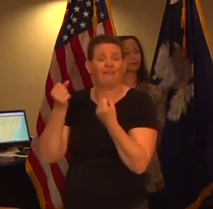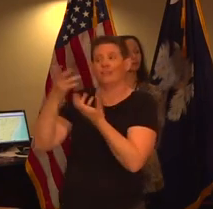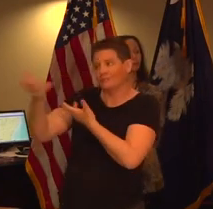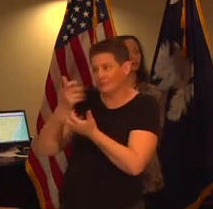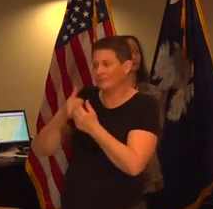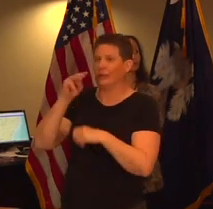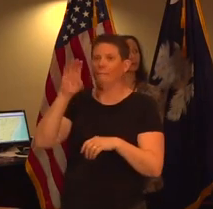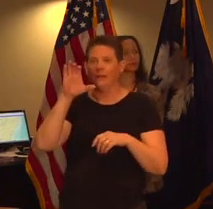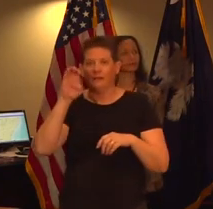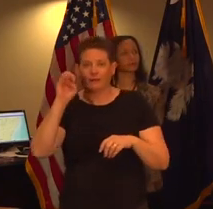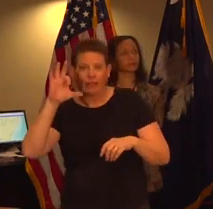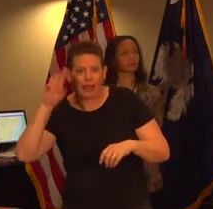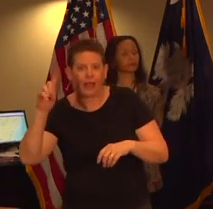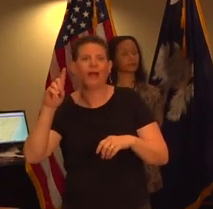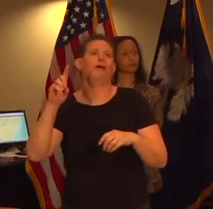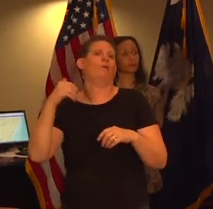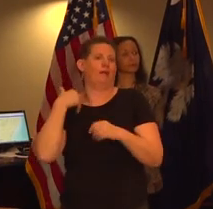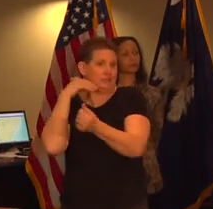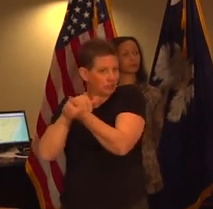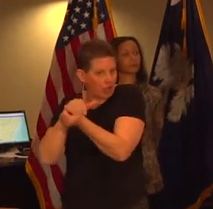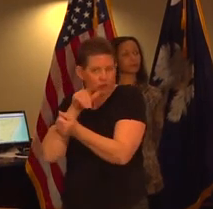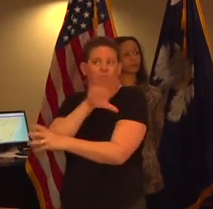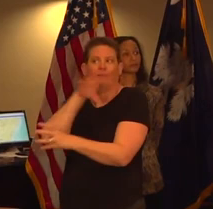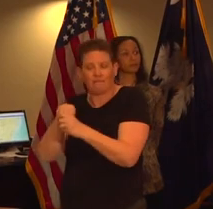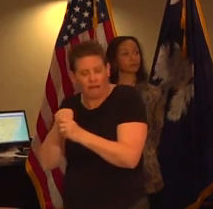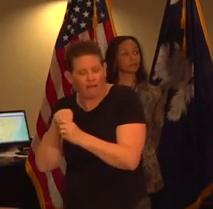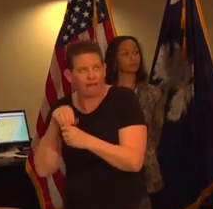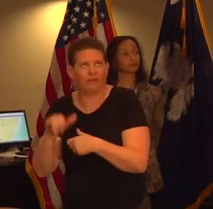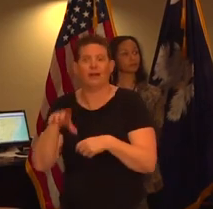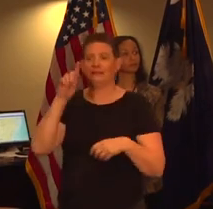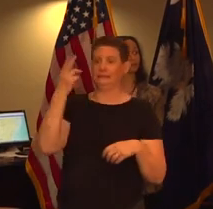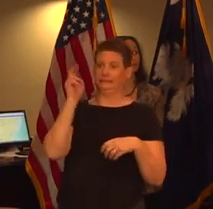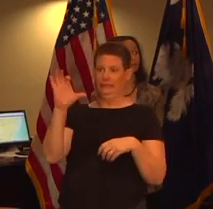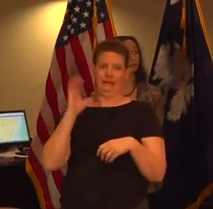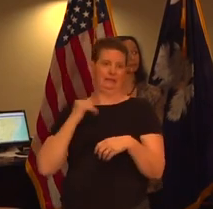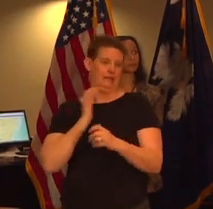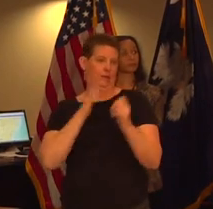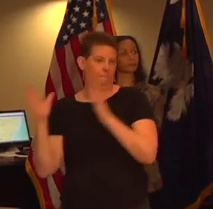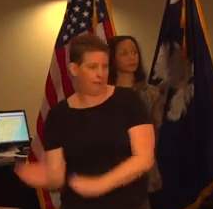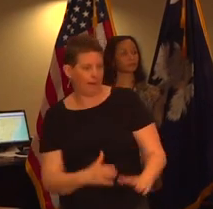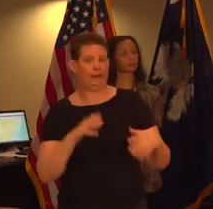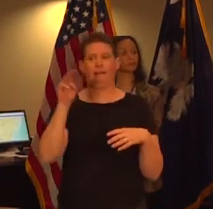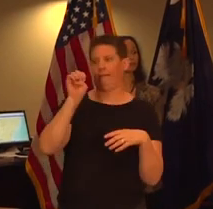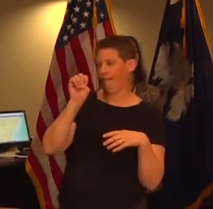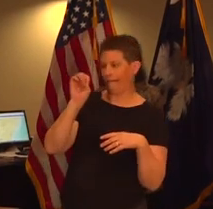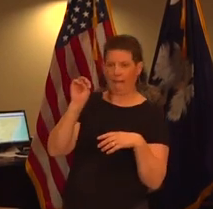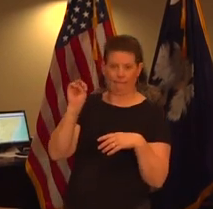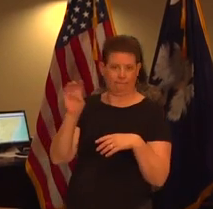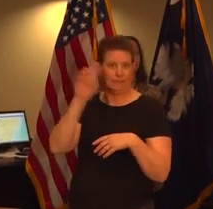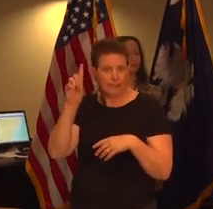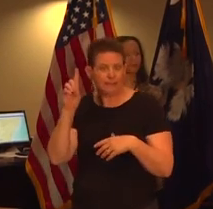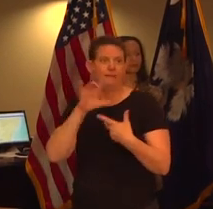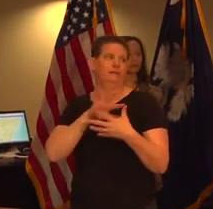mcleod has a physician that is involved with it dhec has our planning emd has its group